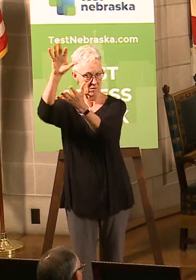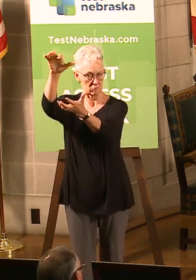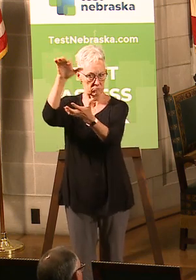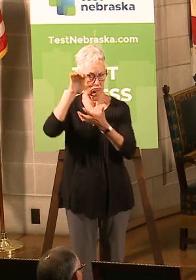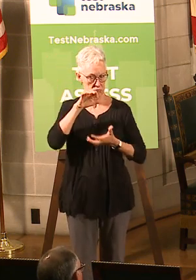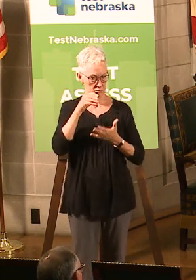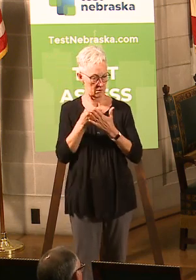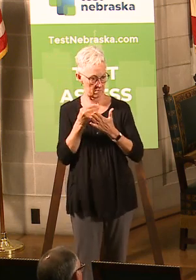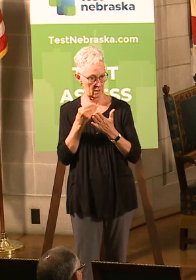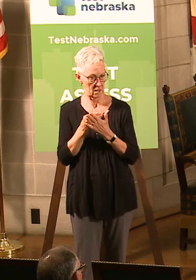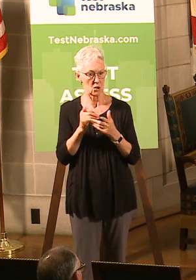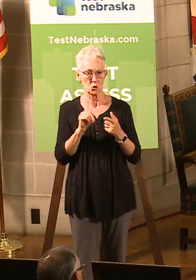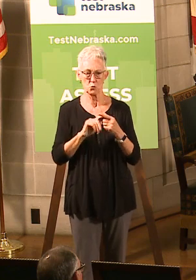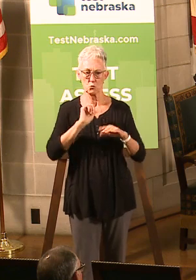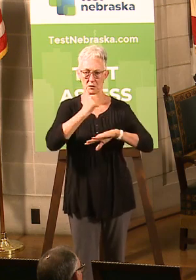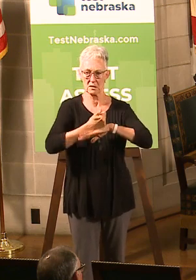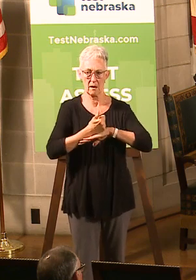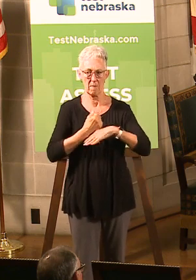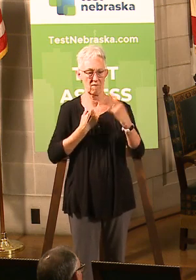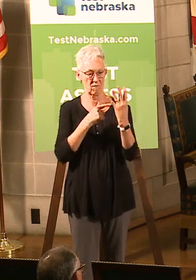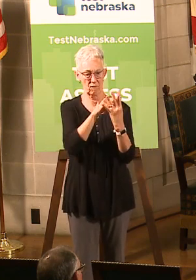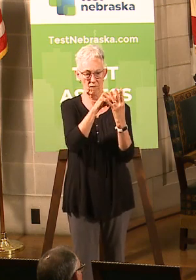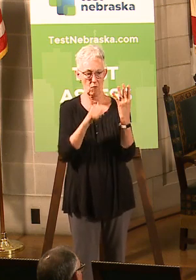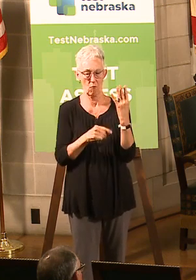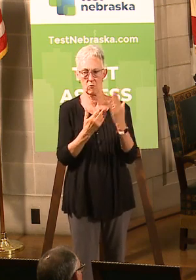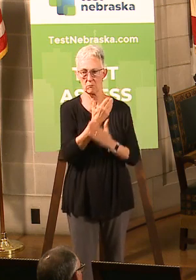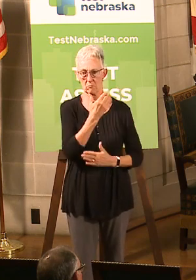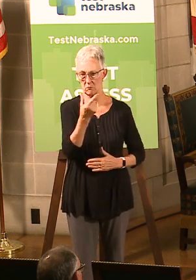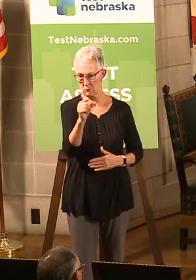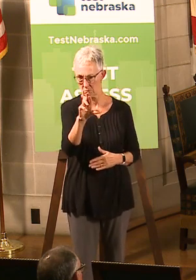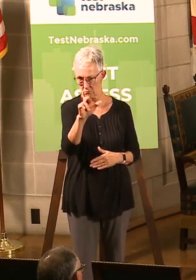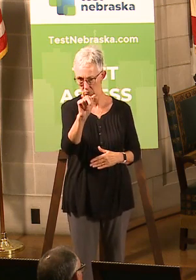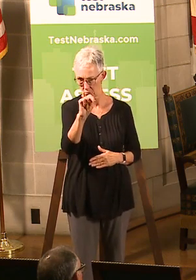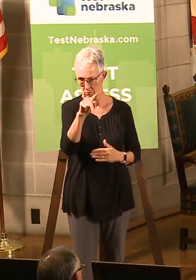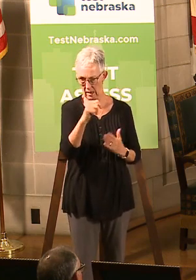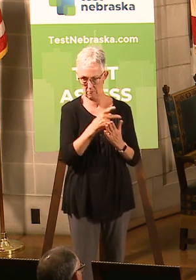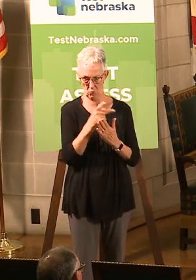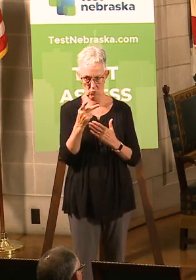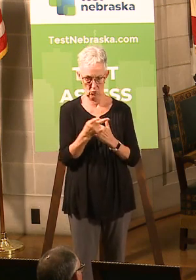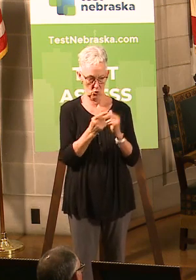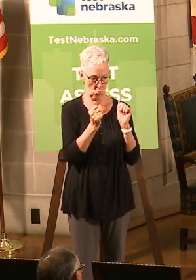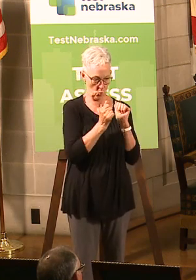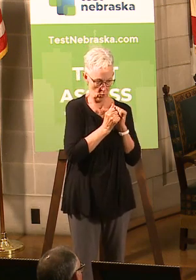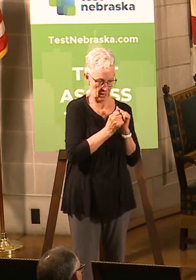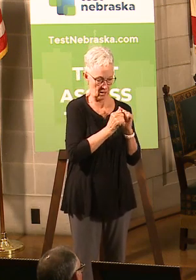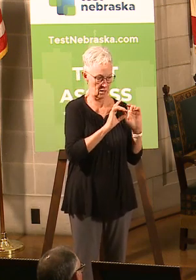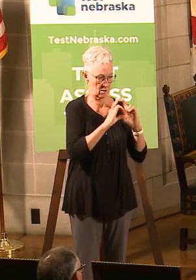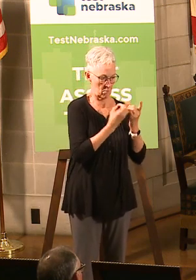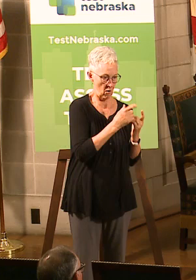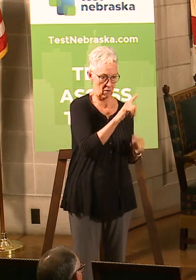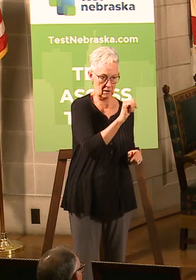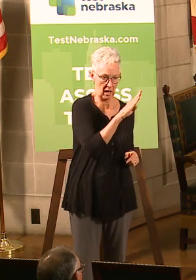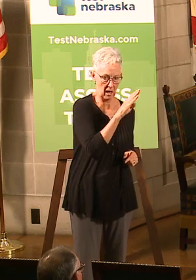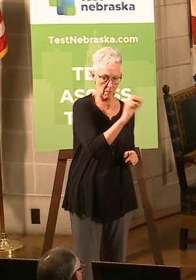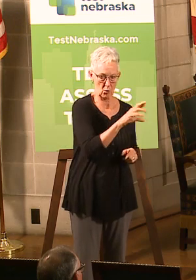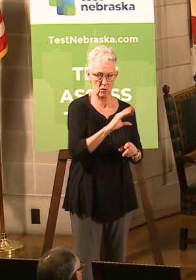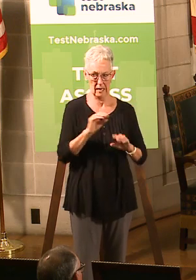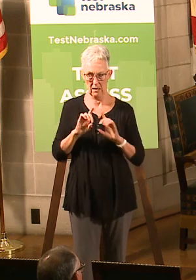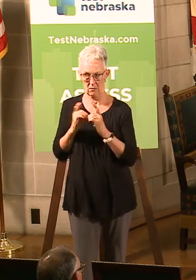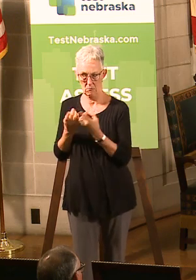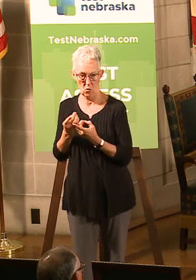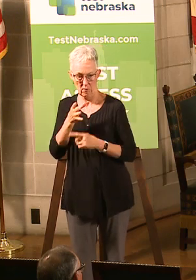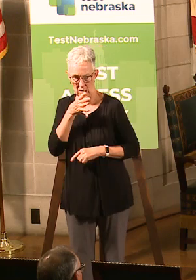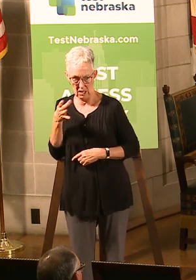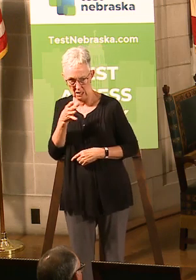administer four new grant programs in collaboration with the Department of Labor and the Department of Agriculture. These new